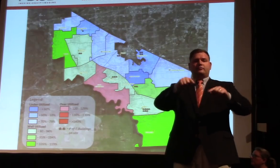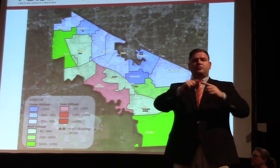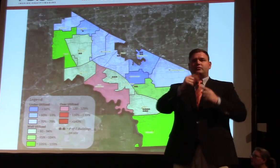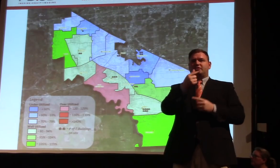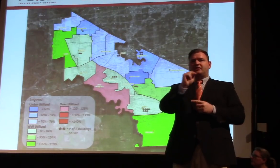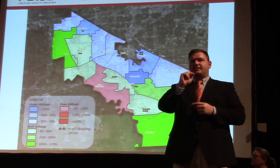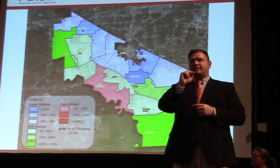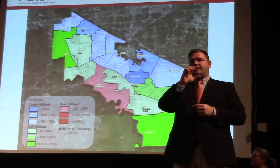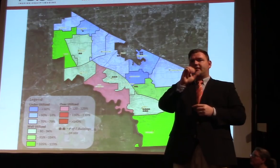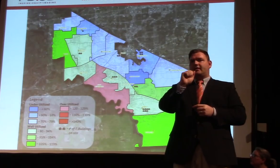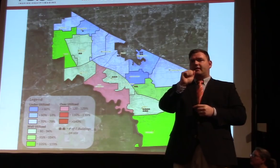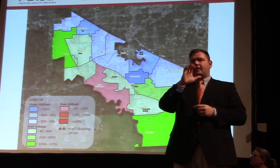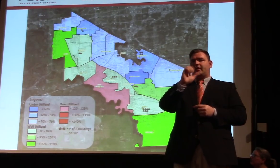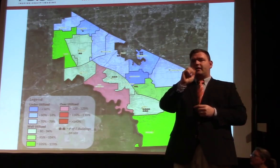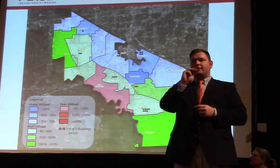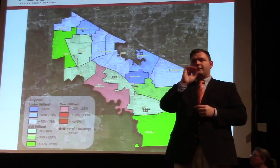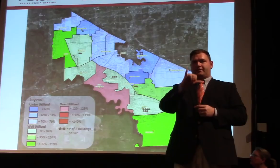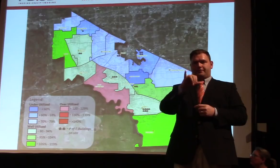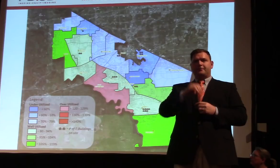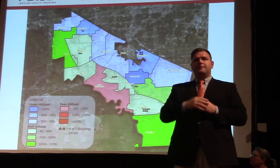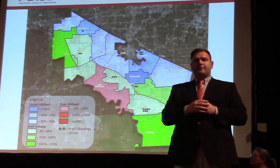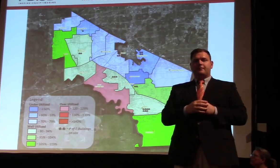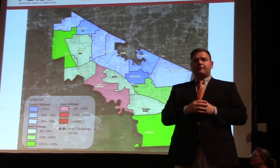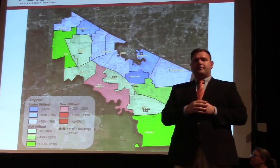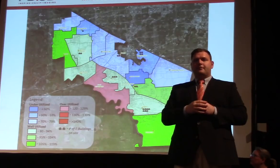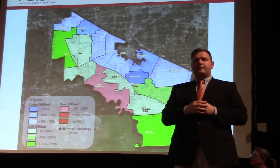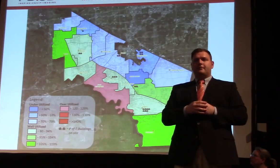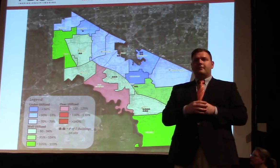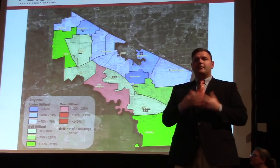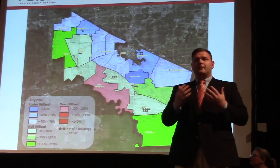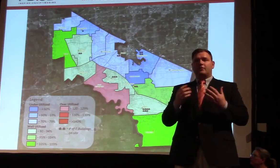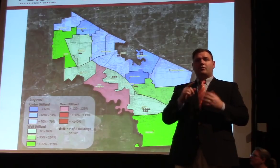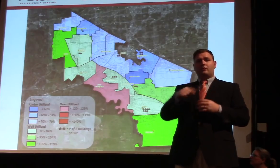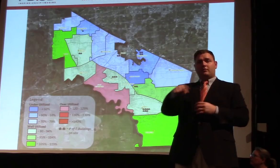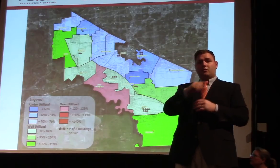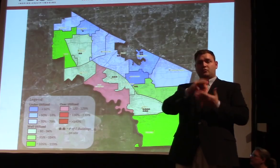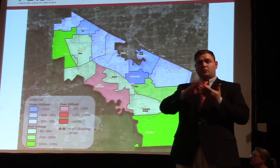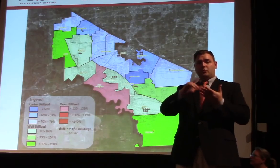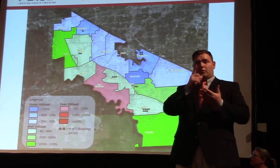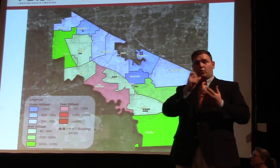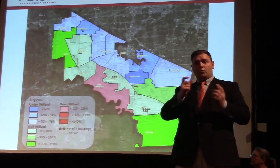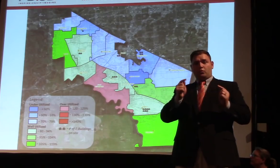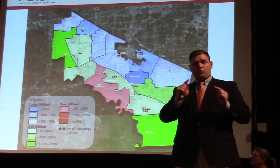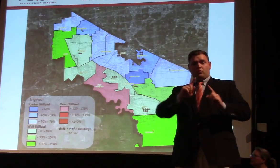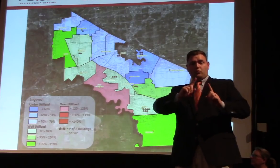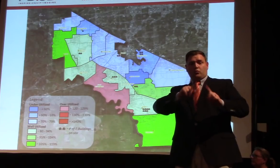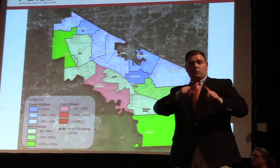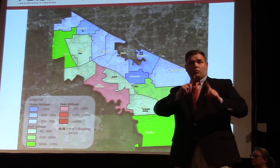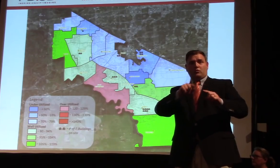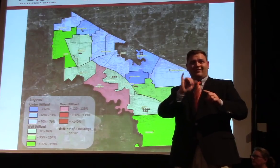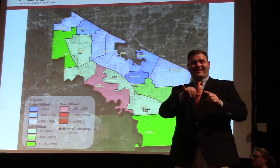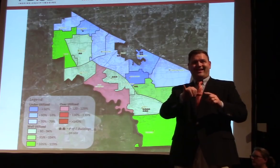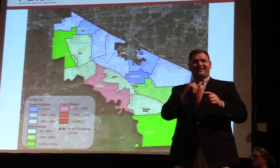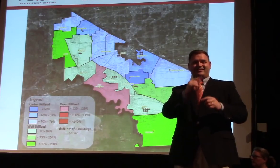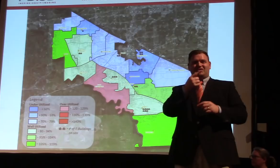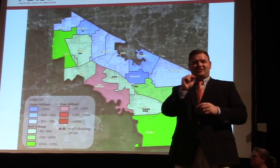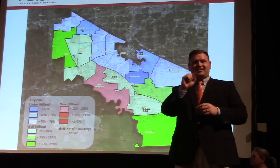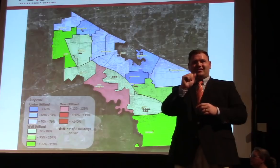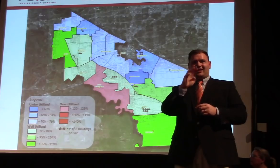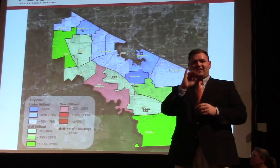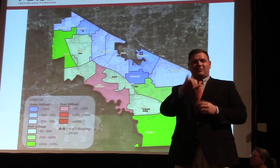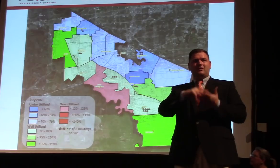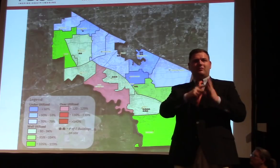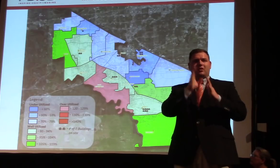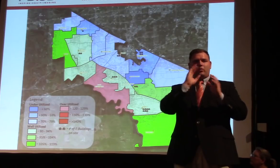that's reflective of that and then the students that are currently attending the GT Academy would kind of be projected back to their home attendance